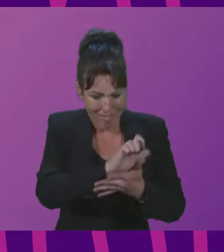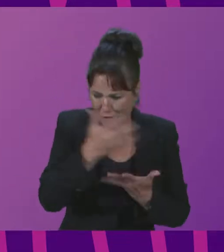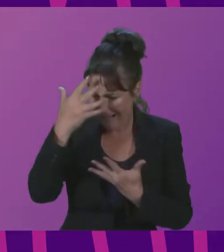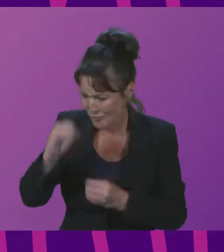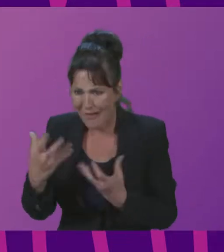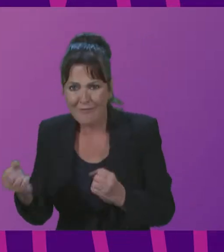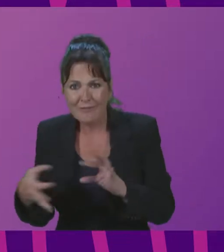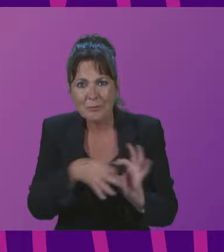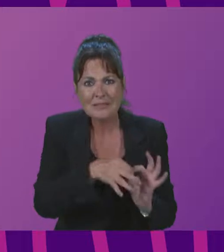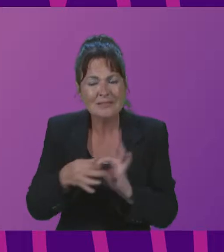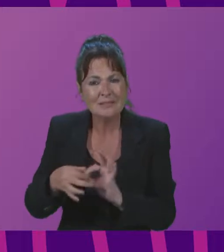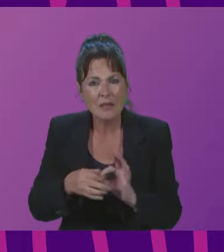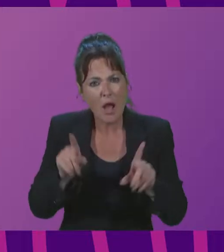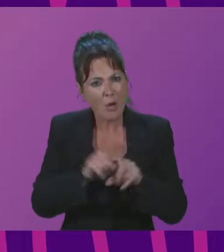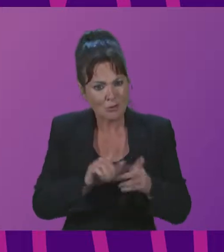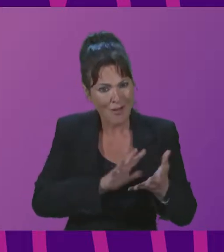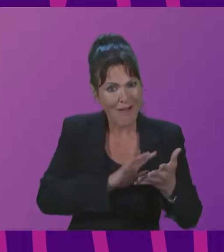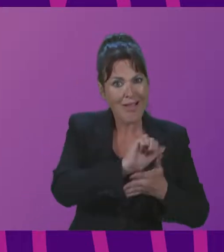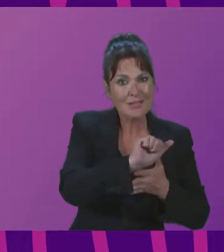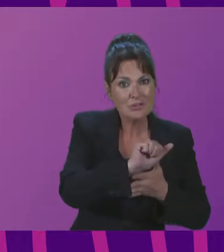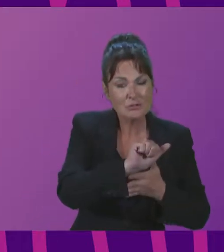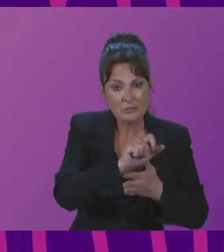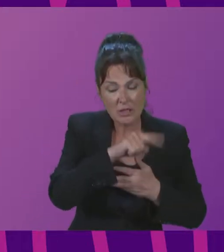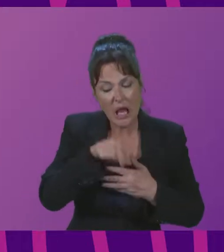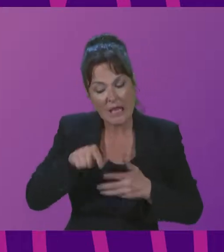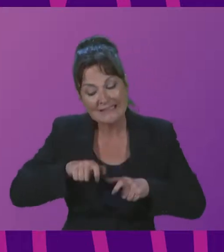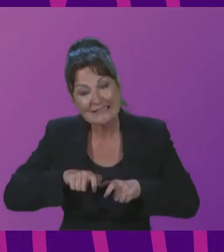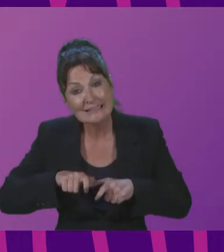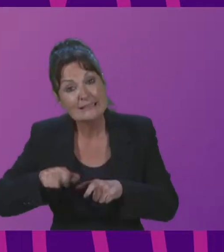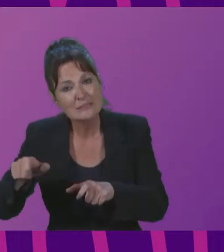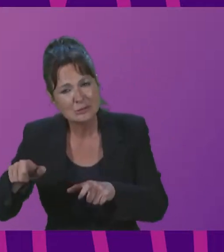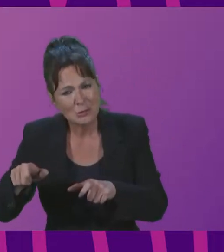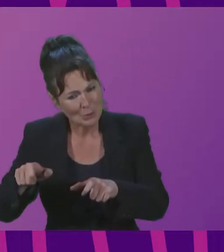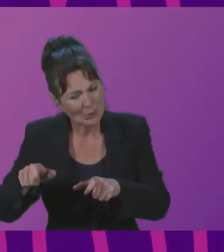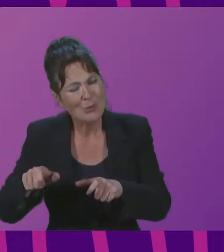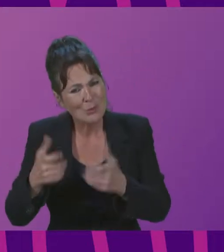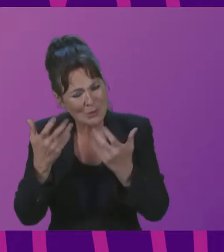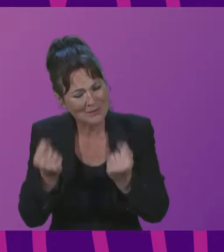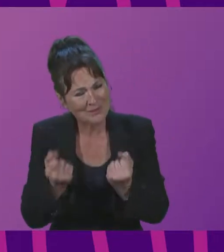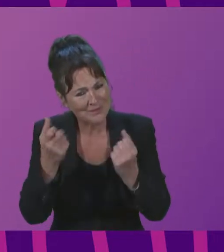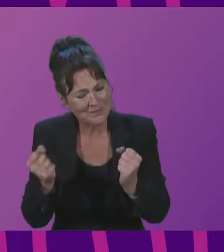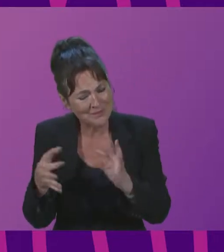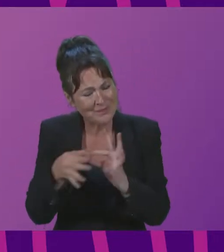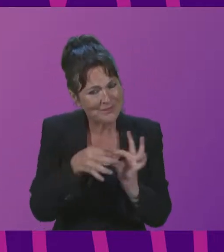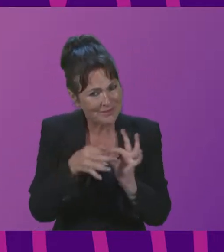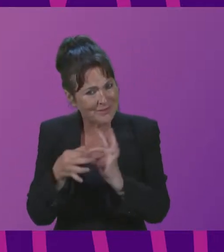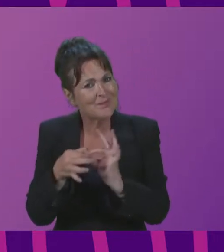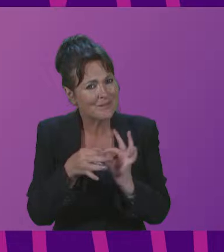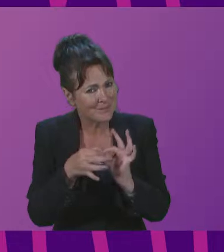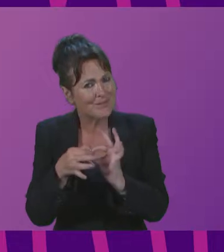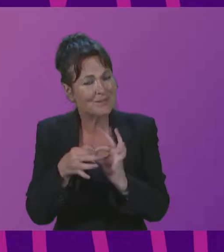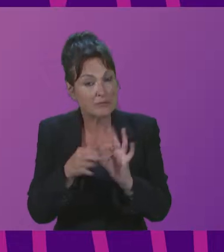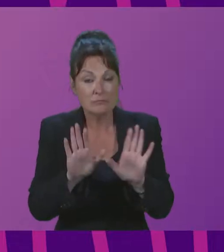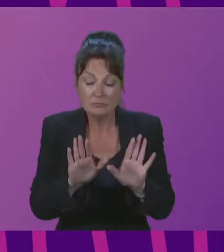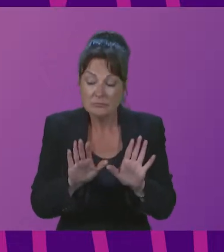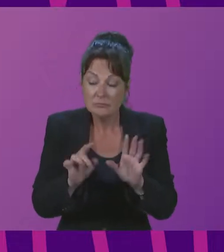and the deep links between culture and sustainability. Transversality. There are issues that go to the very